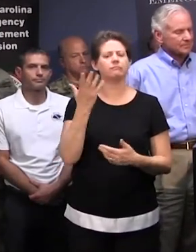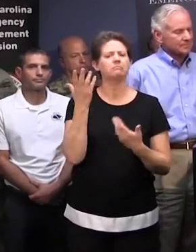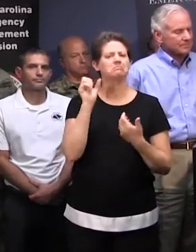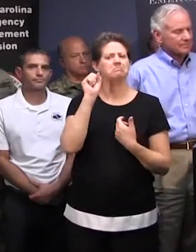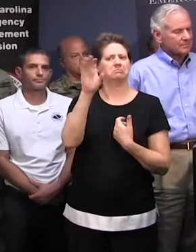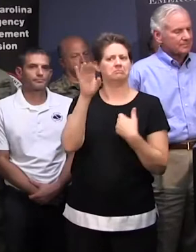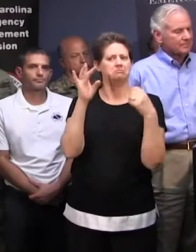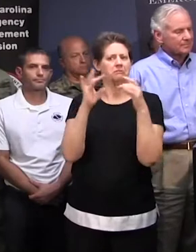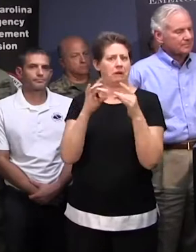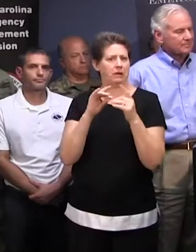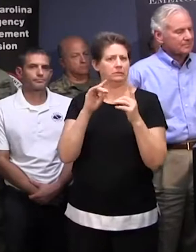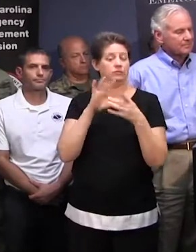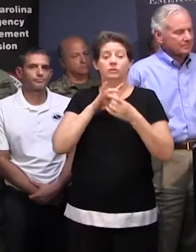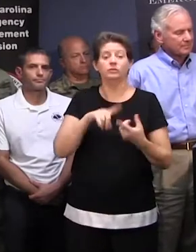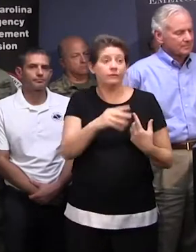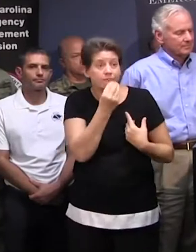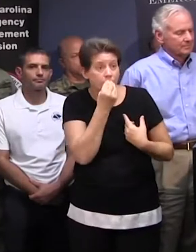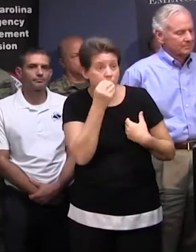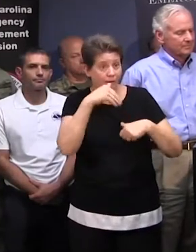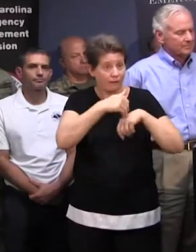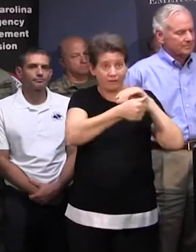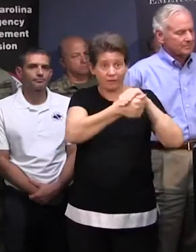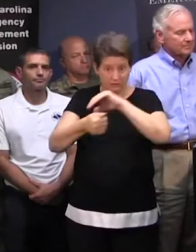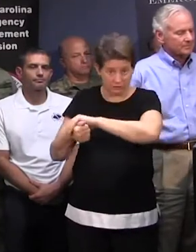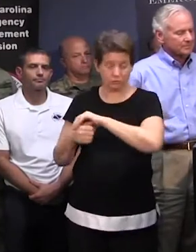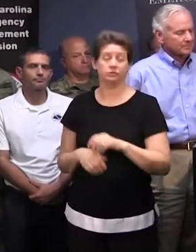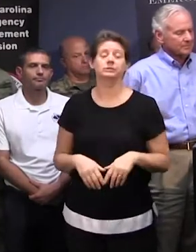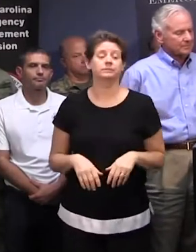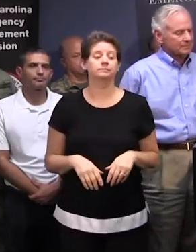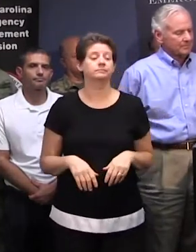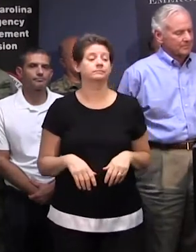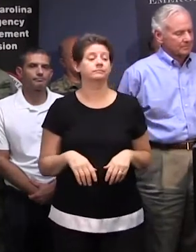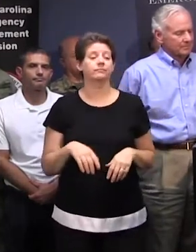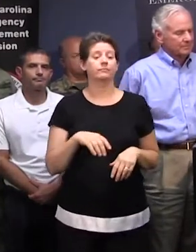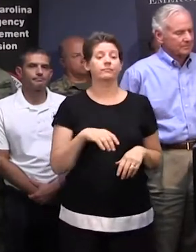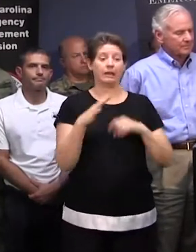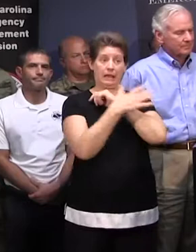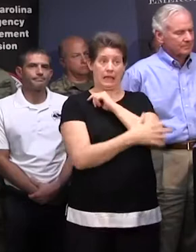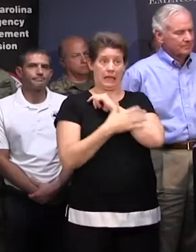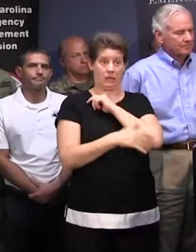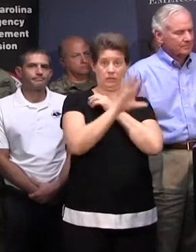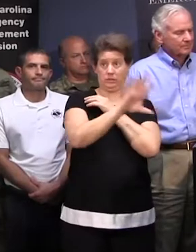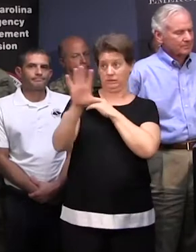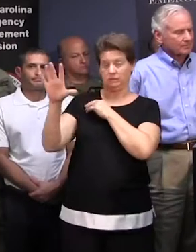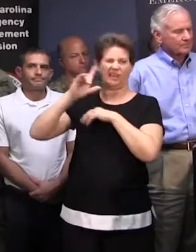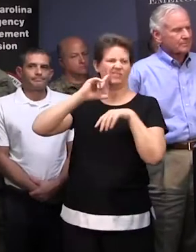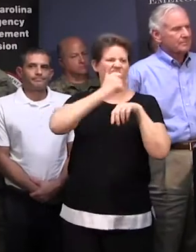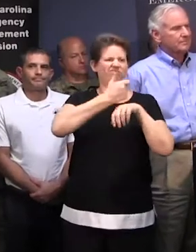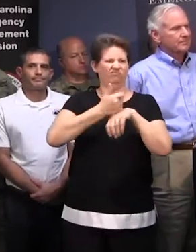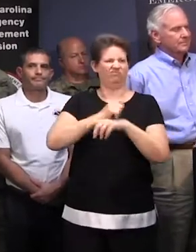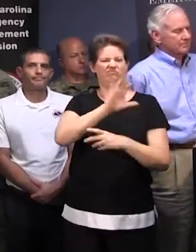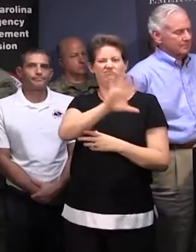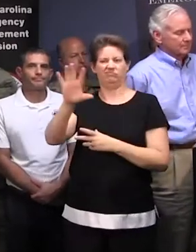comments about food in the shelters. Each county has an established feeding plan that is individual to